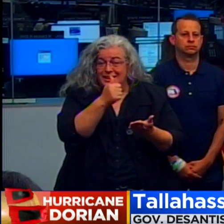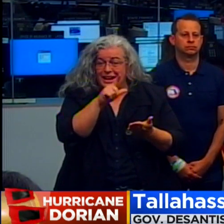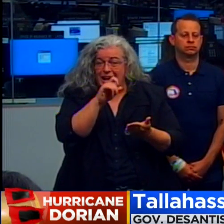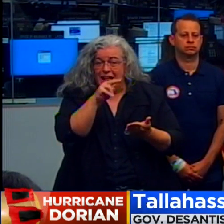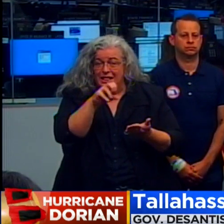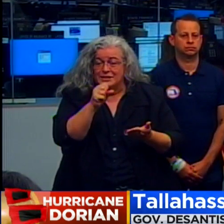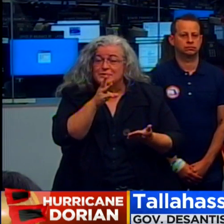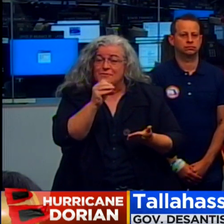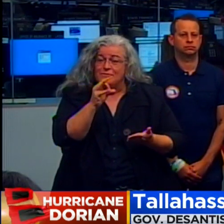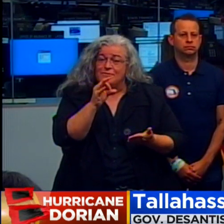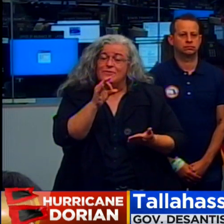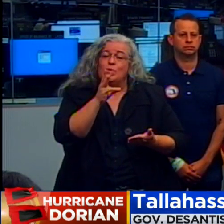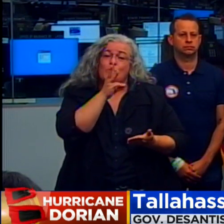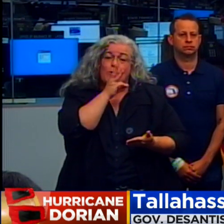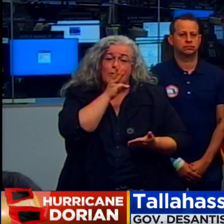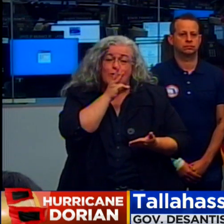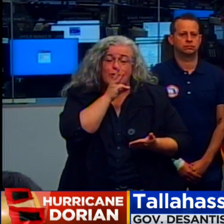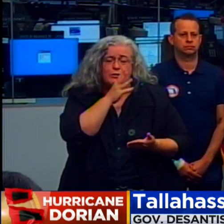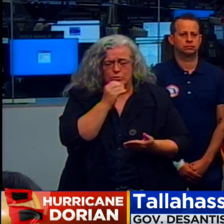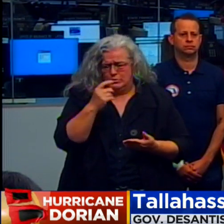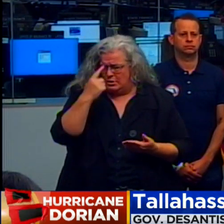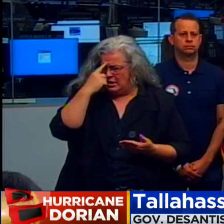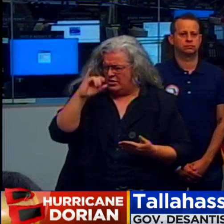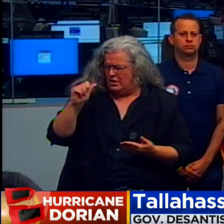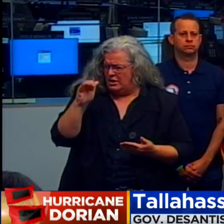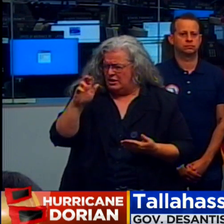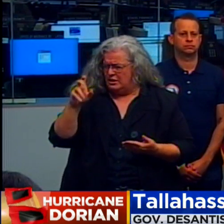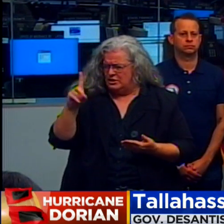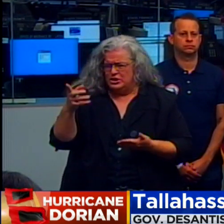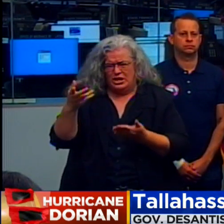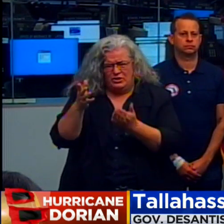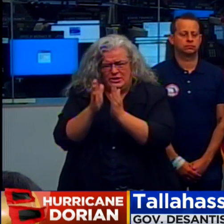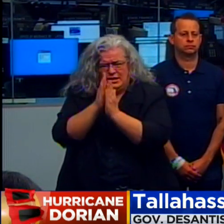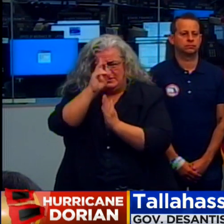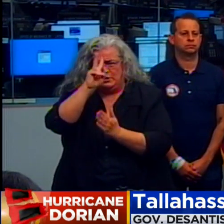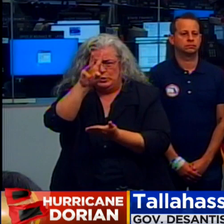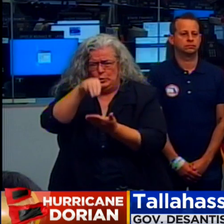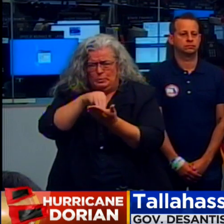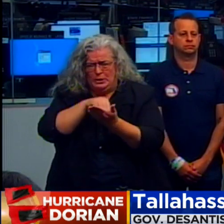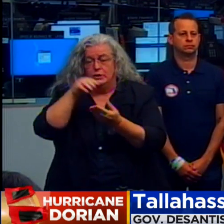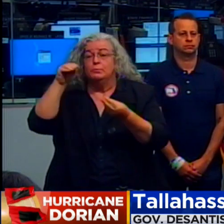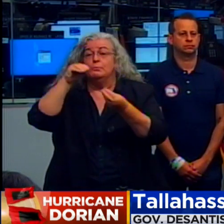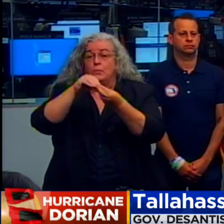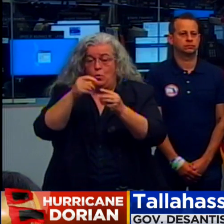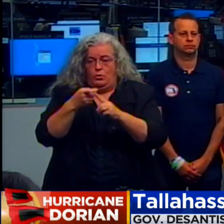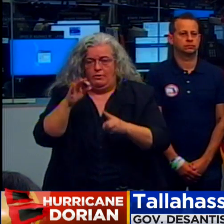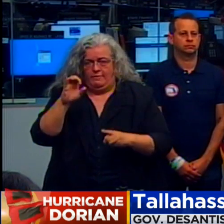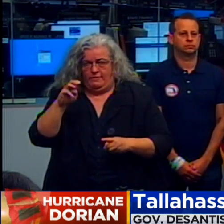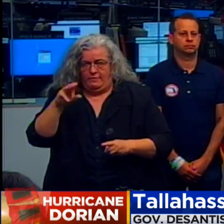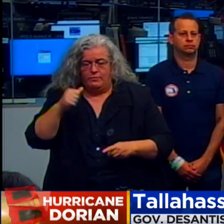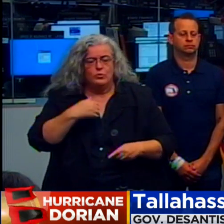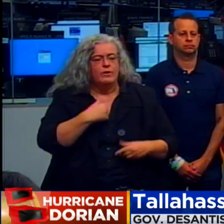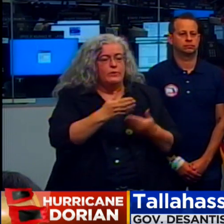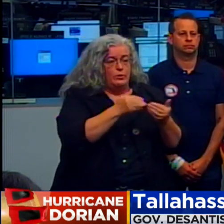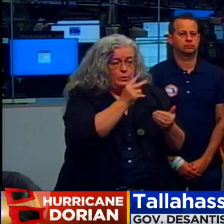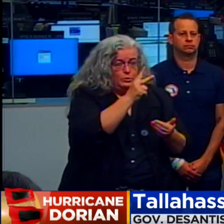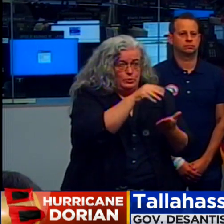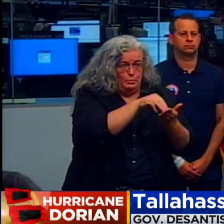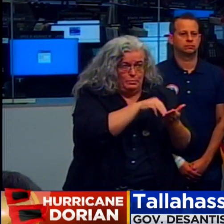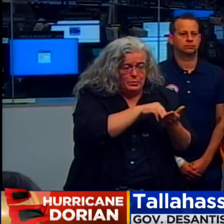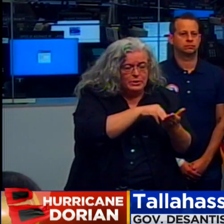Jared has requested, I think, another two million for FEMA. We have almost two million meals ready for distribution.